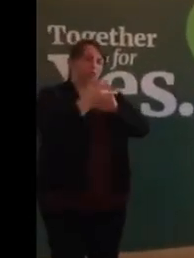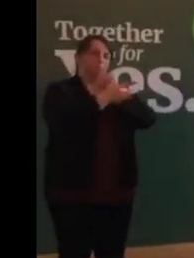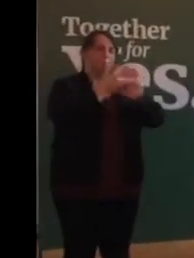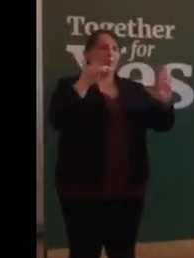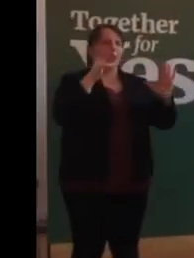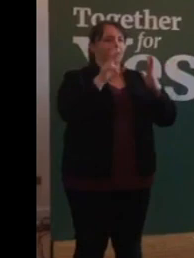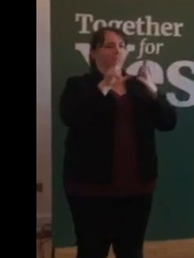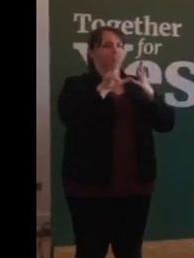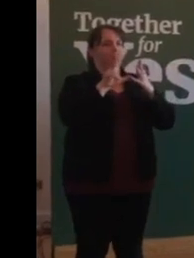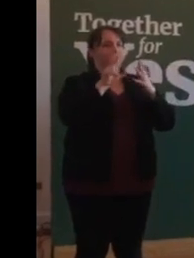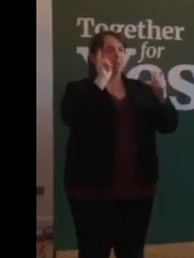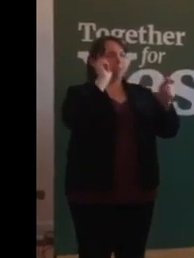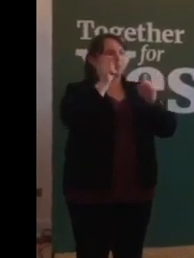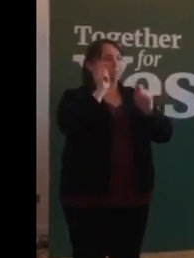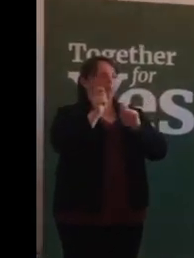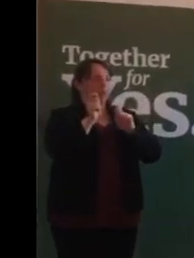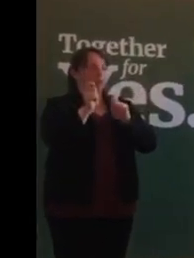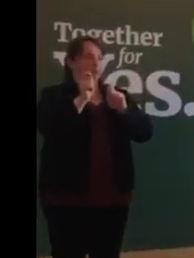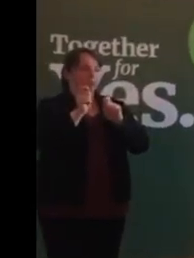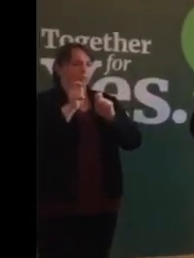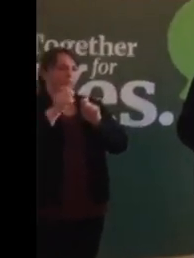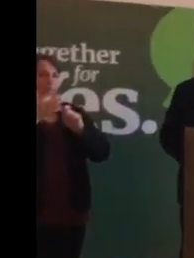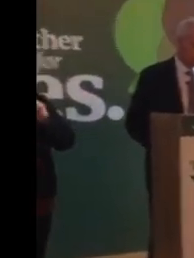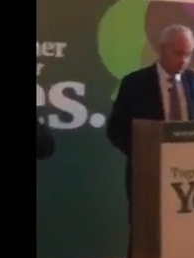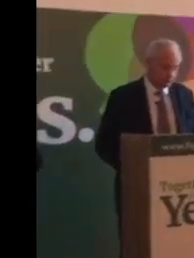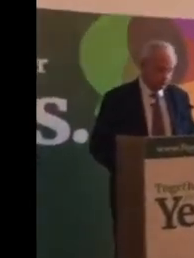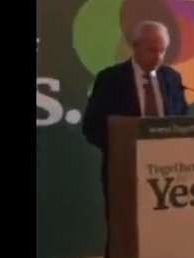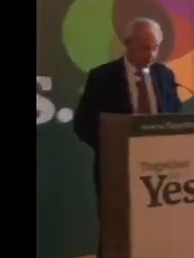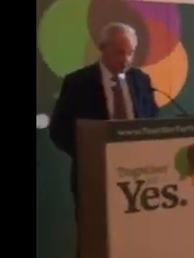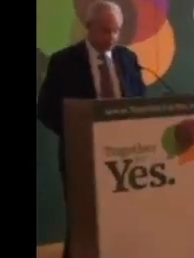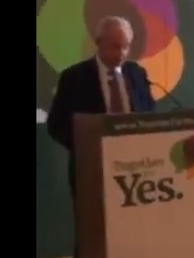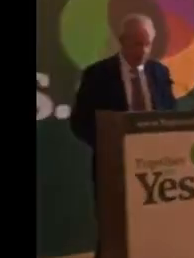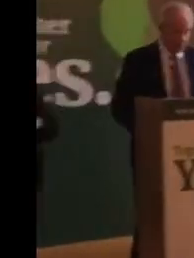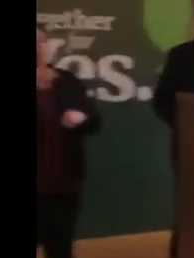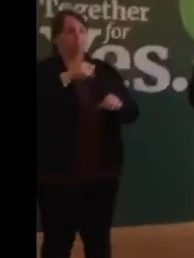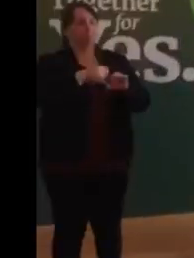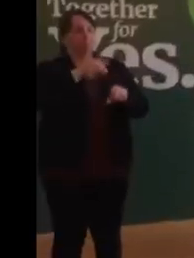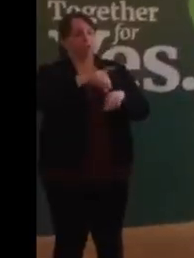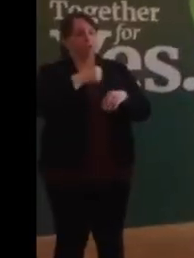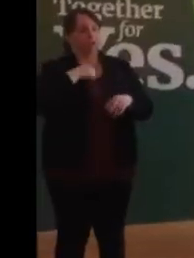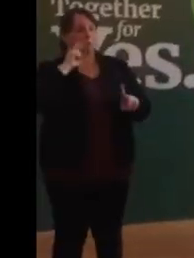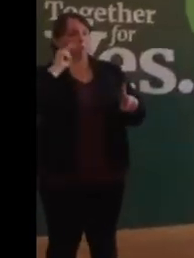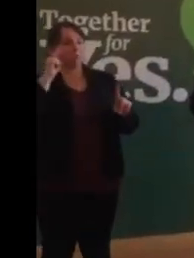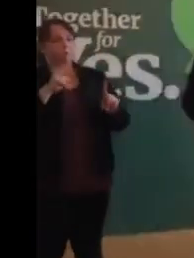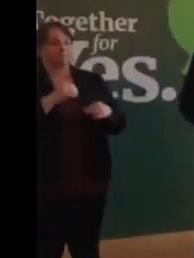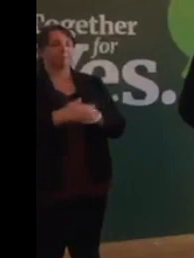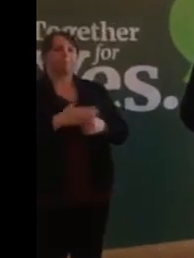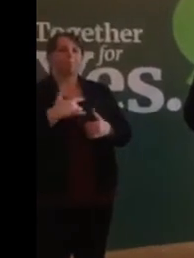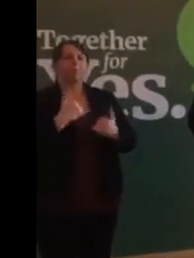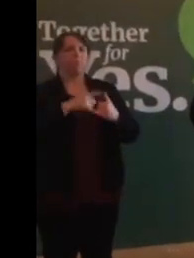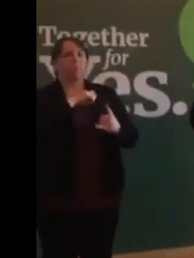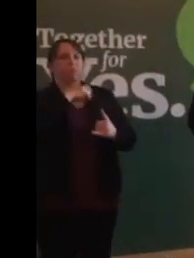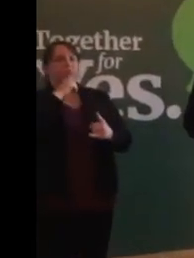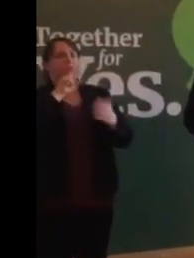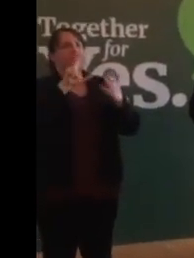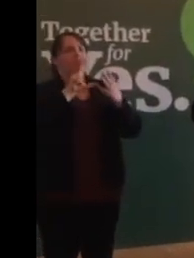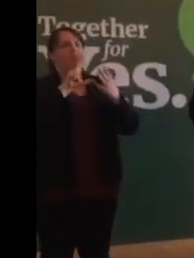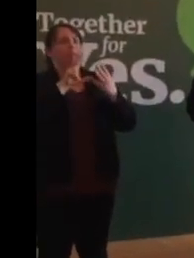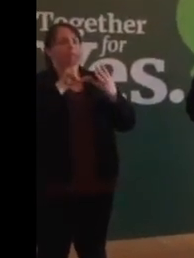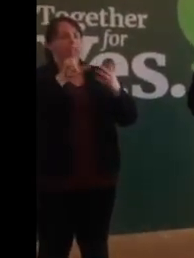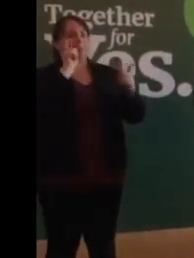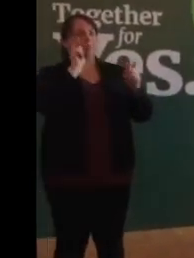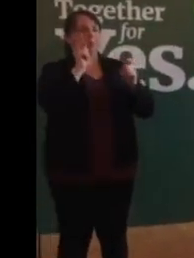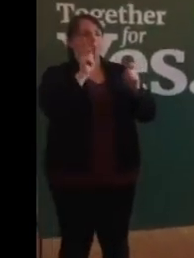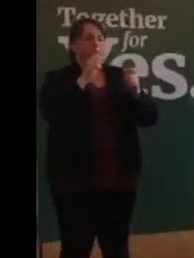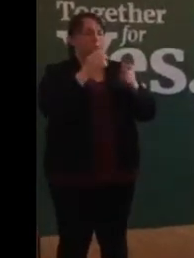from a medical person's point of view. I think it's true to say that the Eighth has caused grave